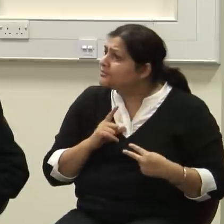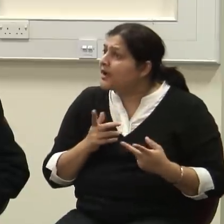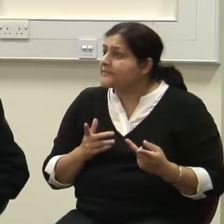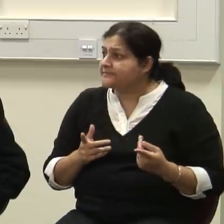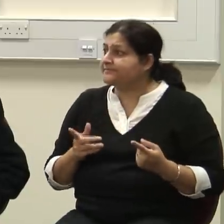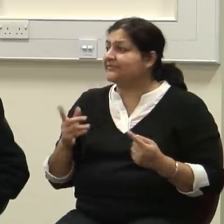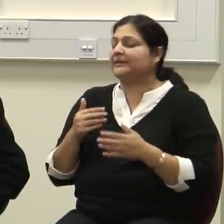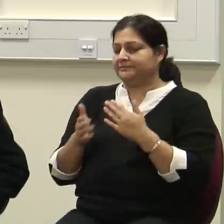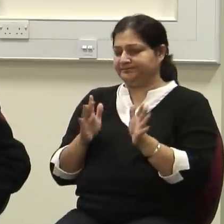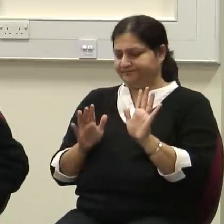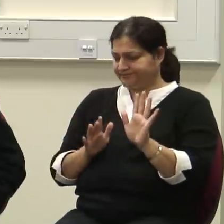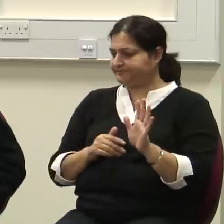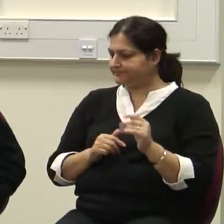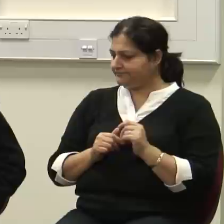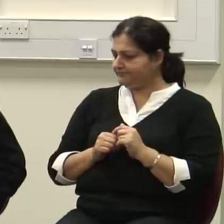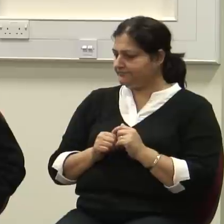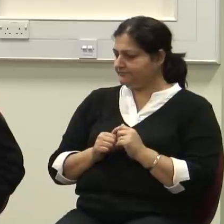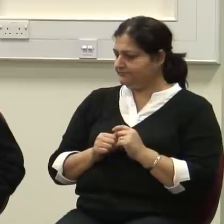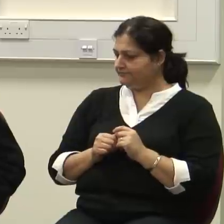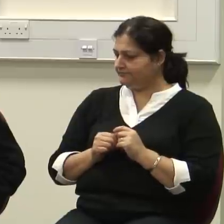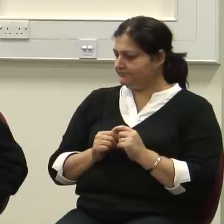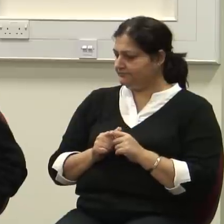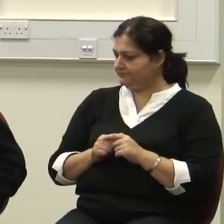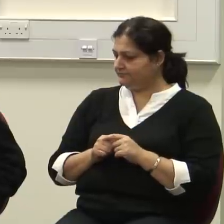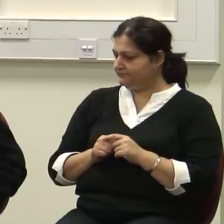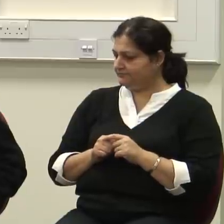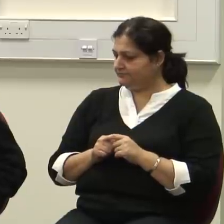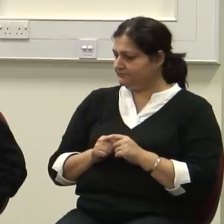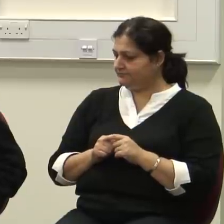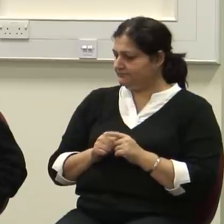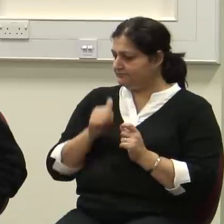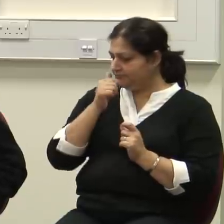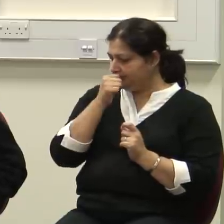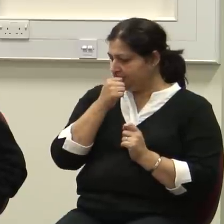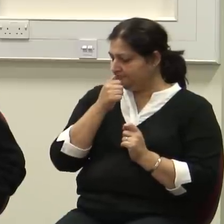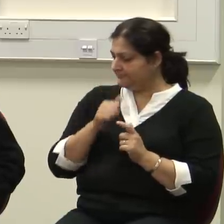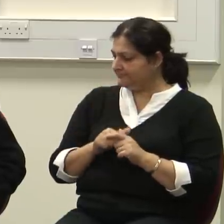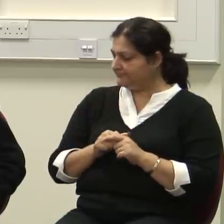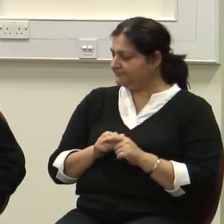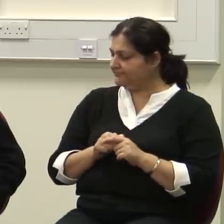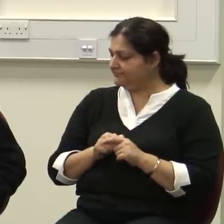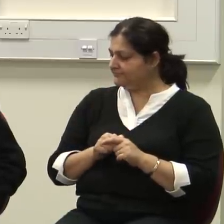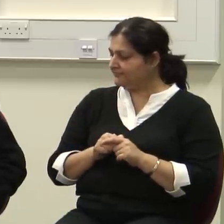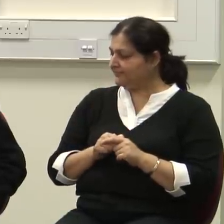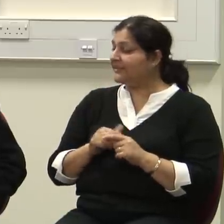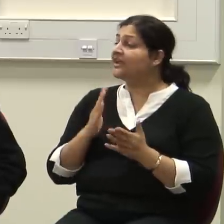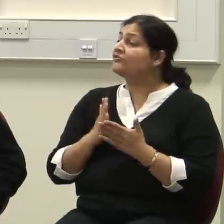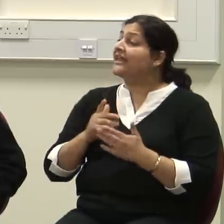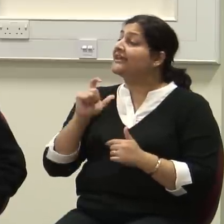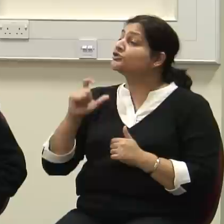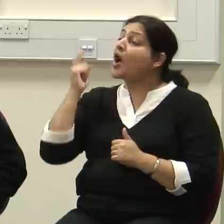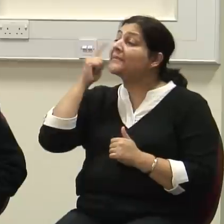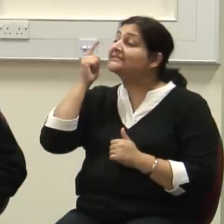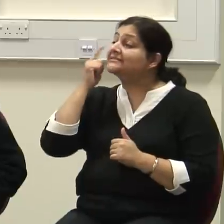Now, having said that, it should be quite clear from what I have said, because it's common sense, that the state,